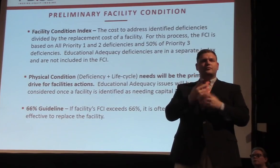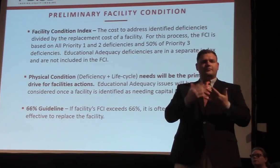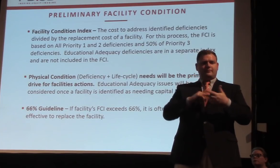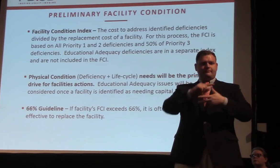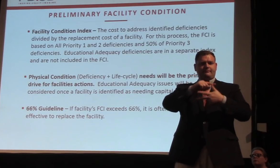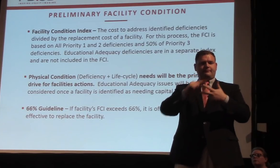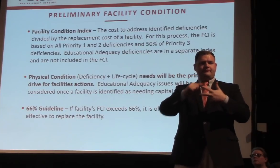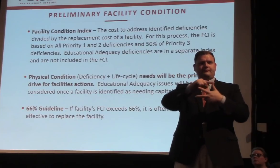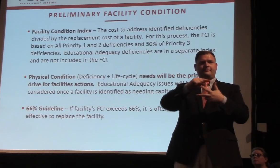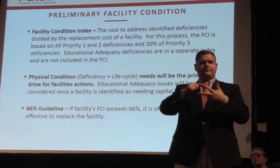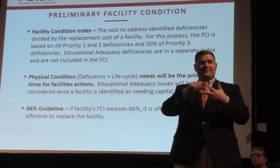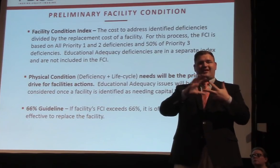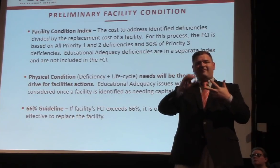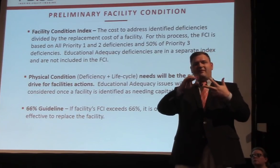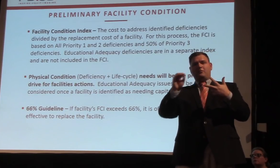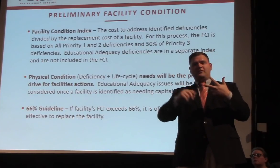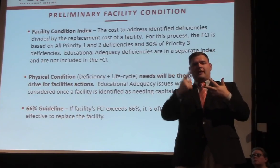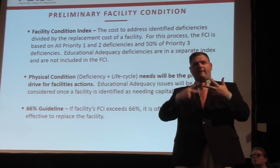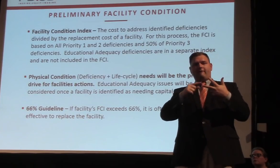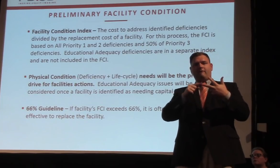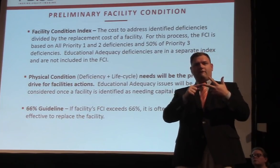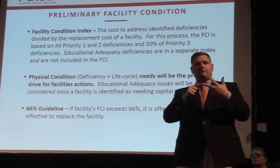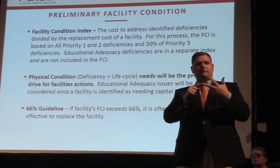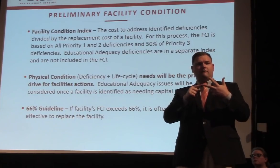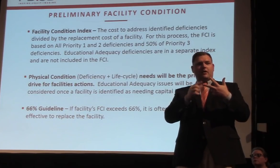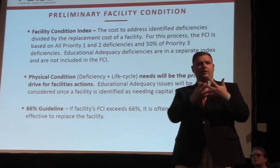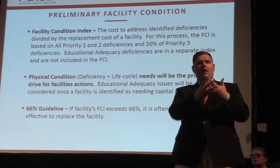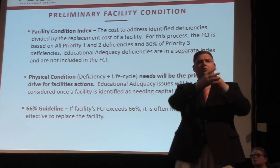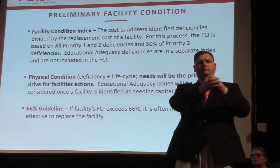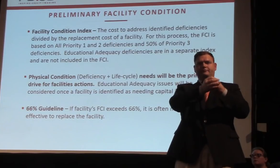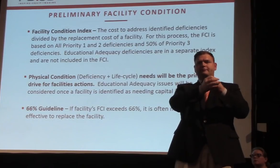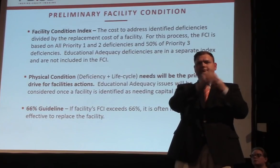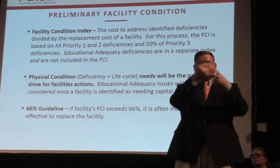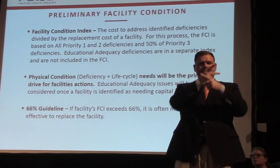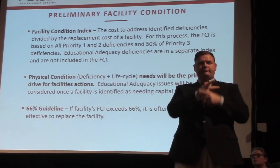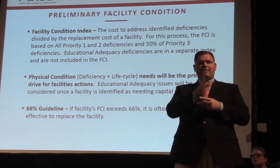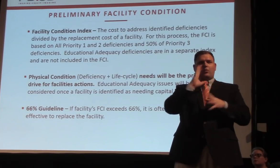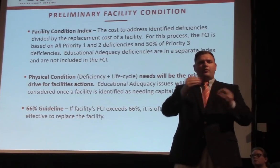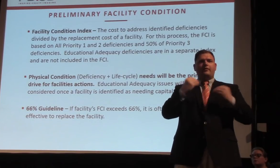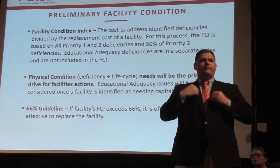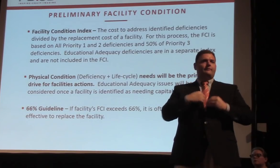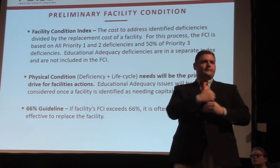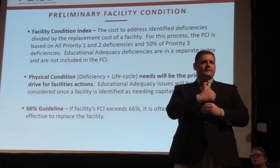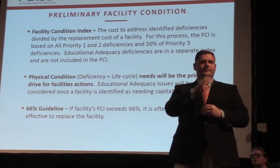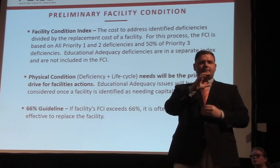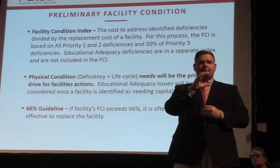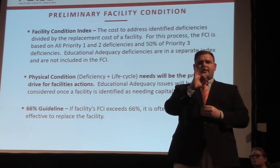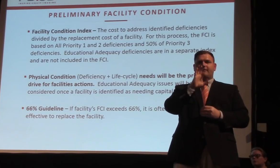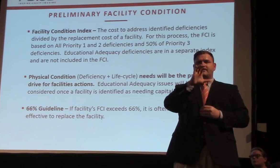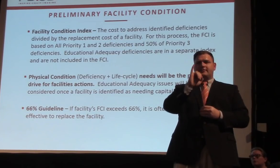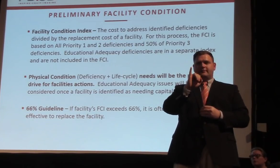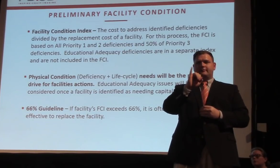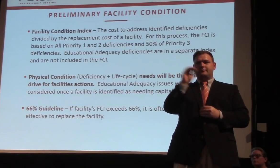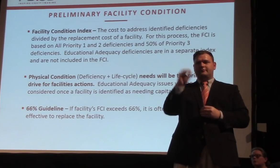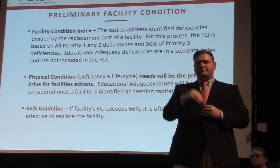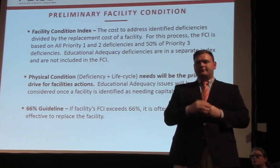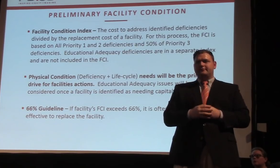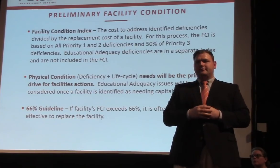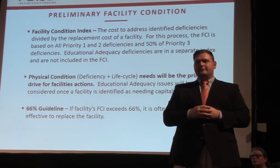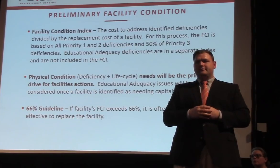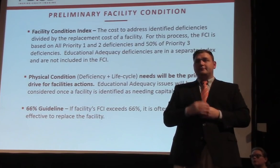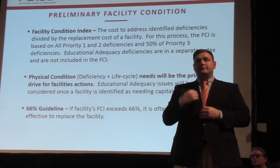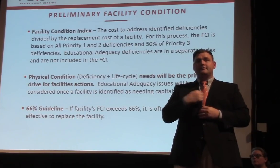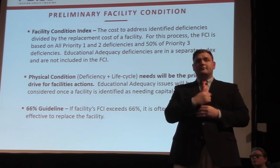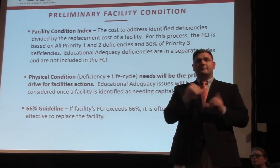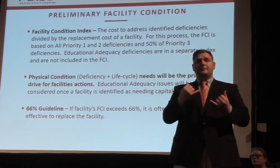and then 50% of those priority three deficiencies to calculate that cost, and that gives us our FCI percentage. When we're looking at determining,